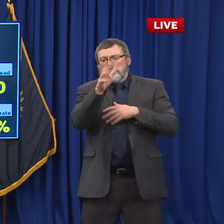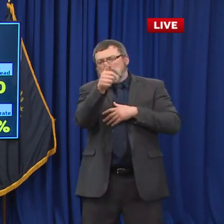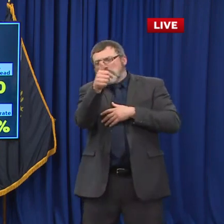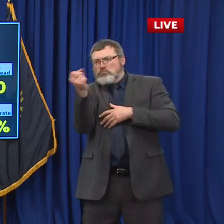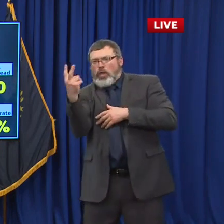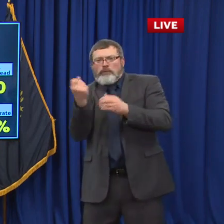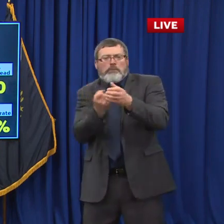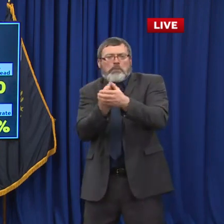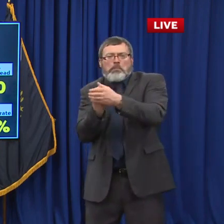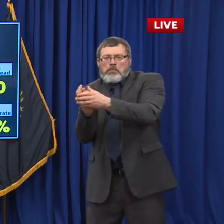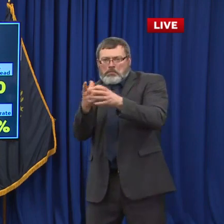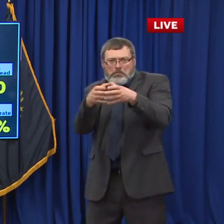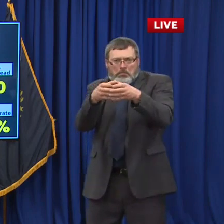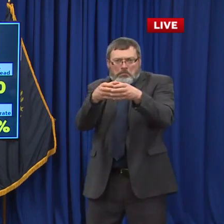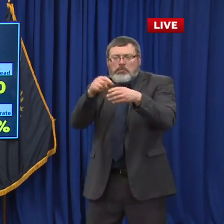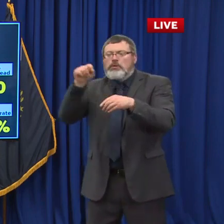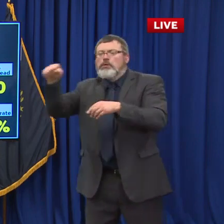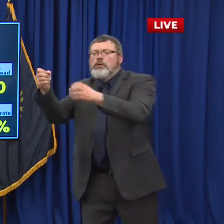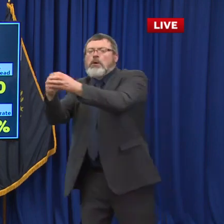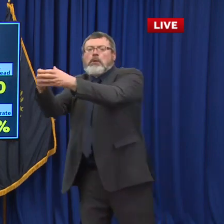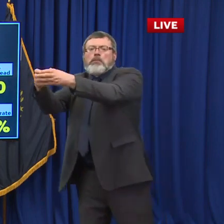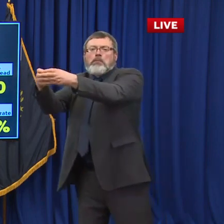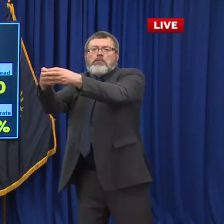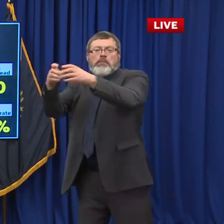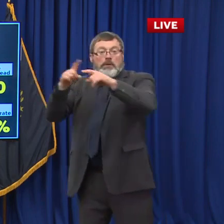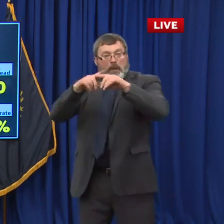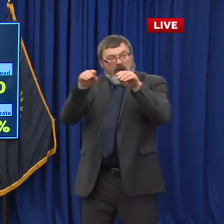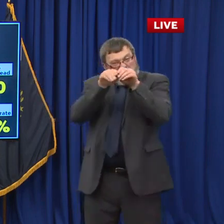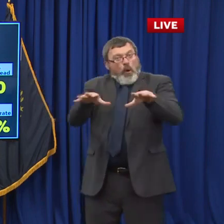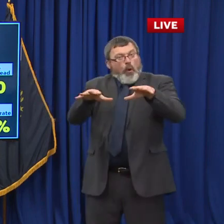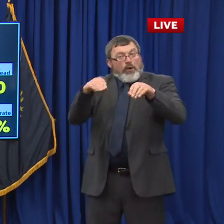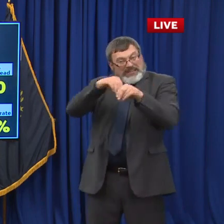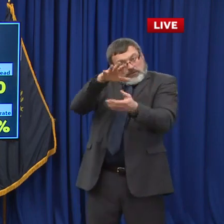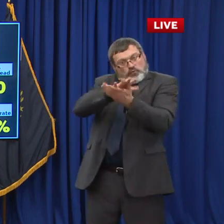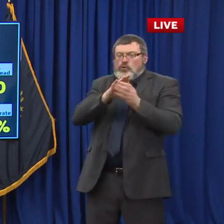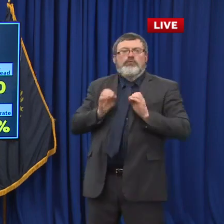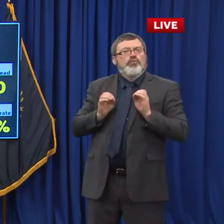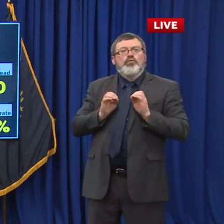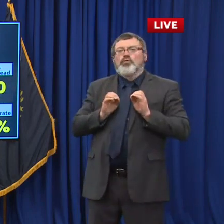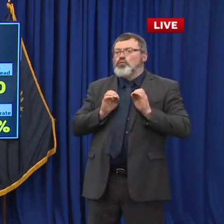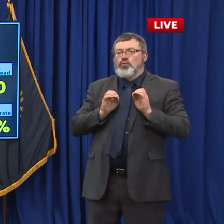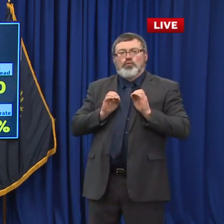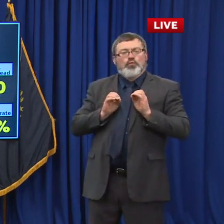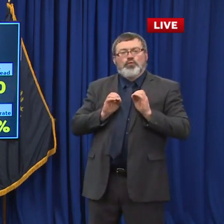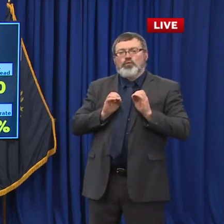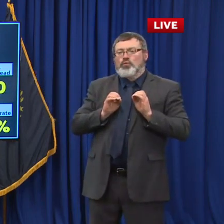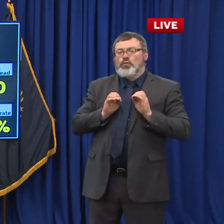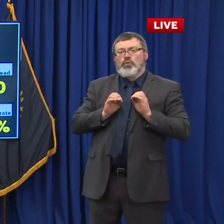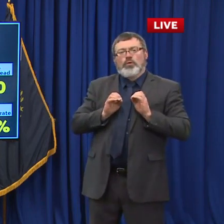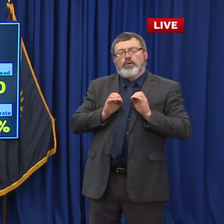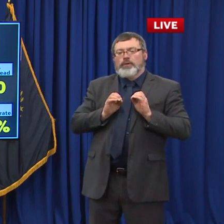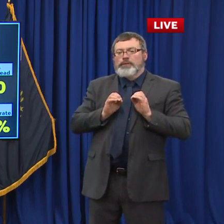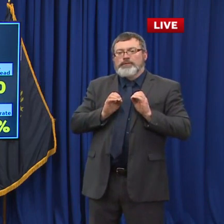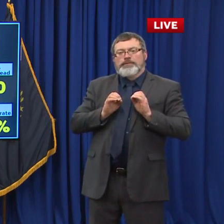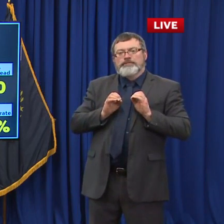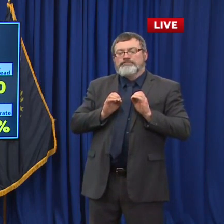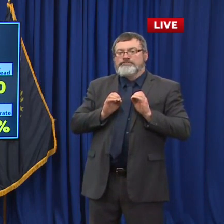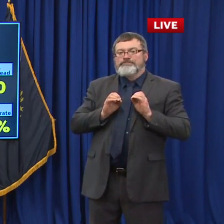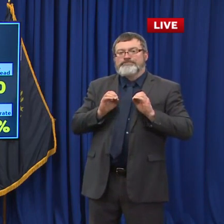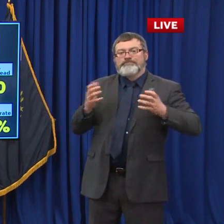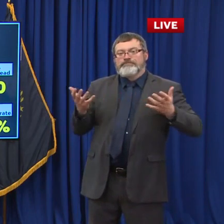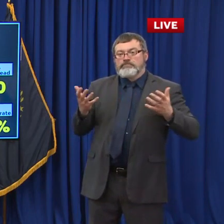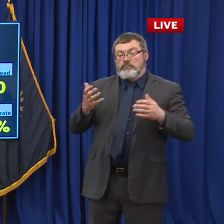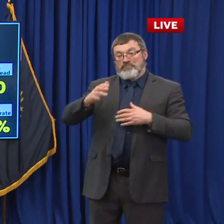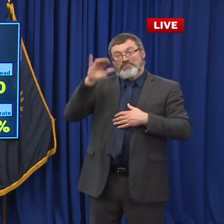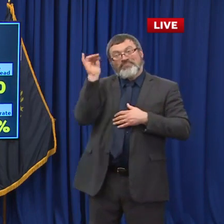But the inter-school transmission of COVID is virtually zero in this state, which means we don't have outbreaks. We have